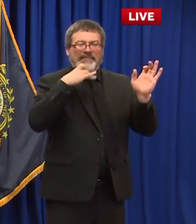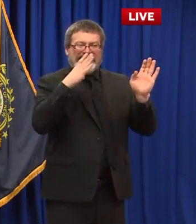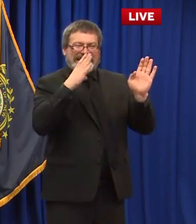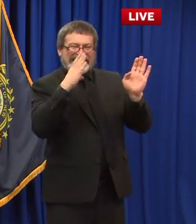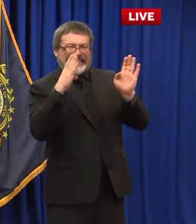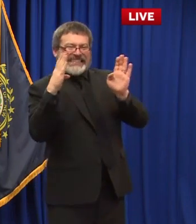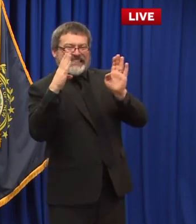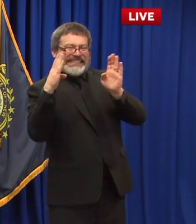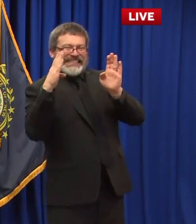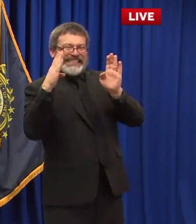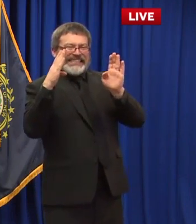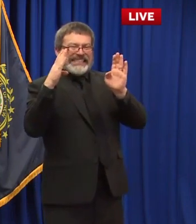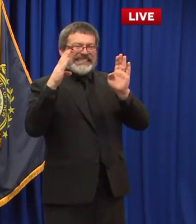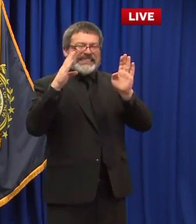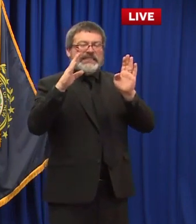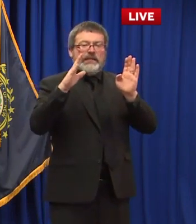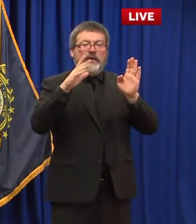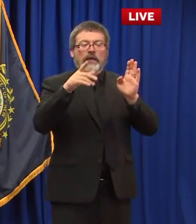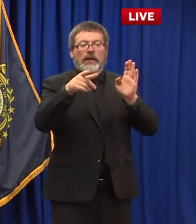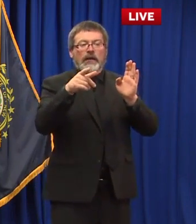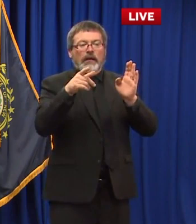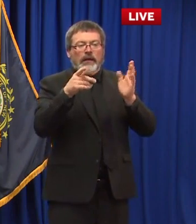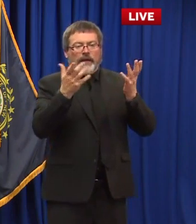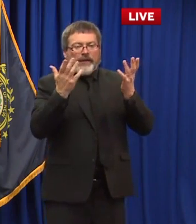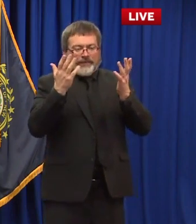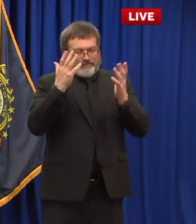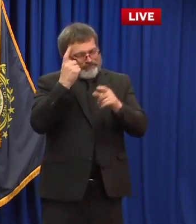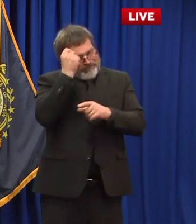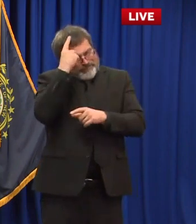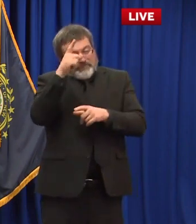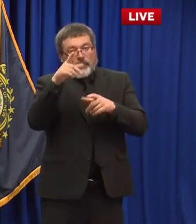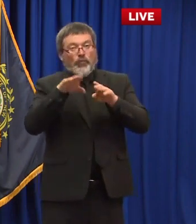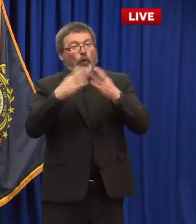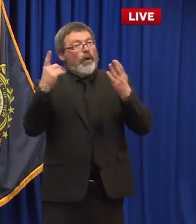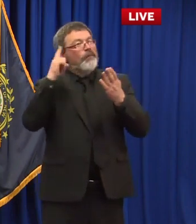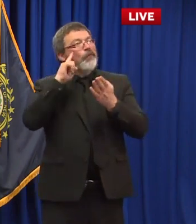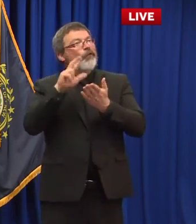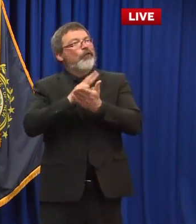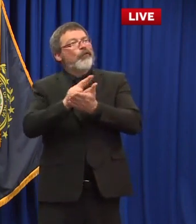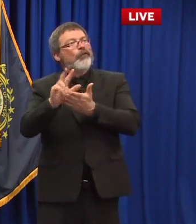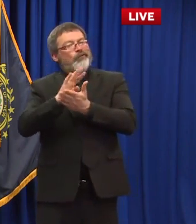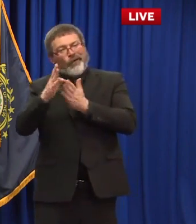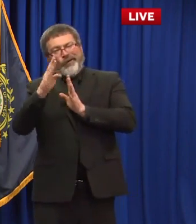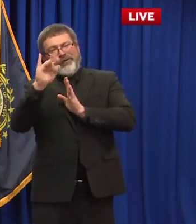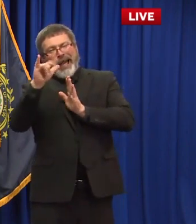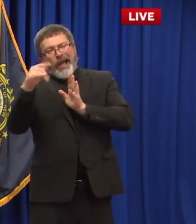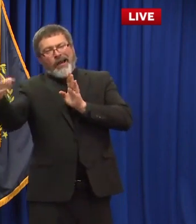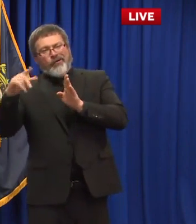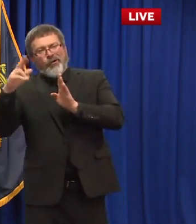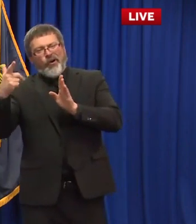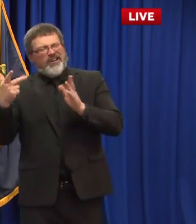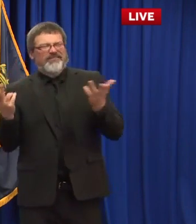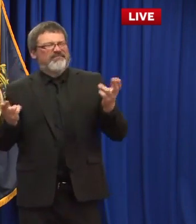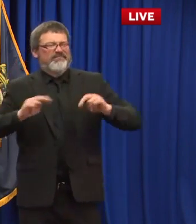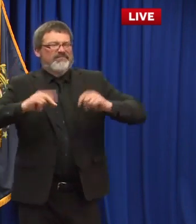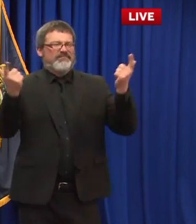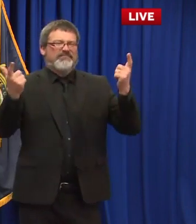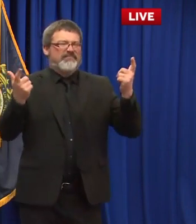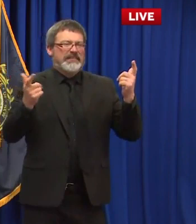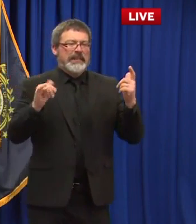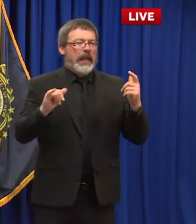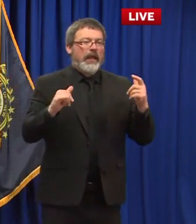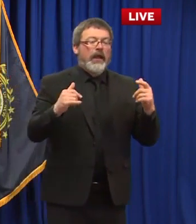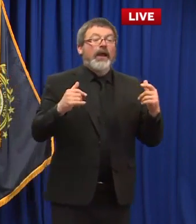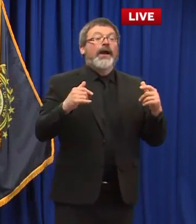as as best we can but again it's all going to be done by looking at the data and and making sure whatever we do doesn't cause some of those super cluster